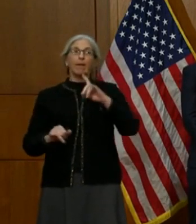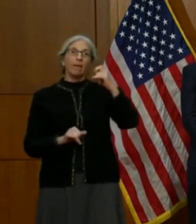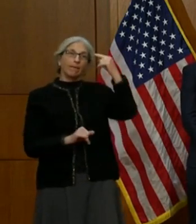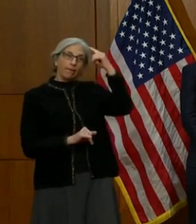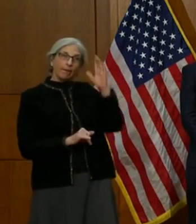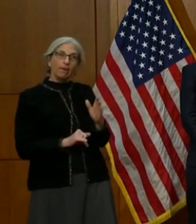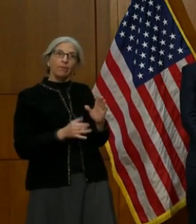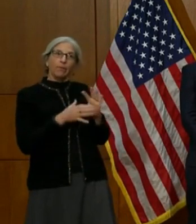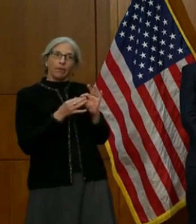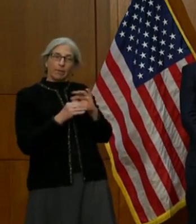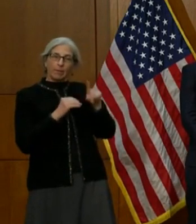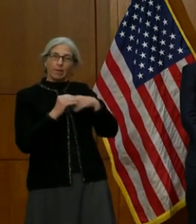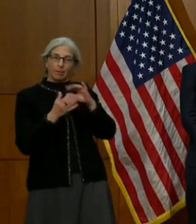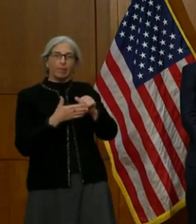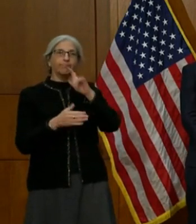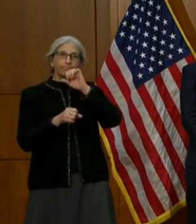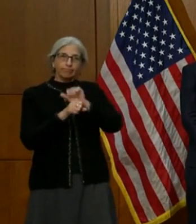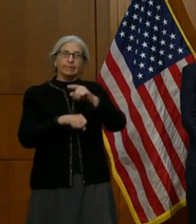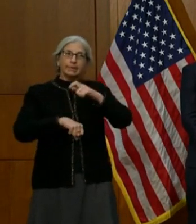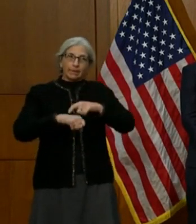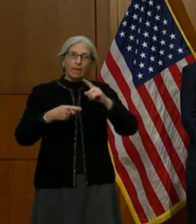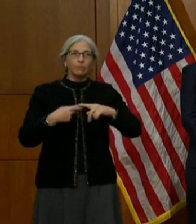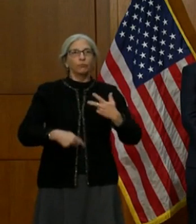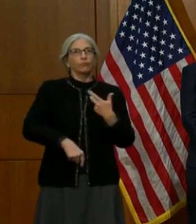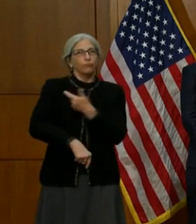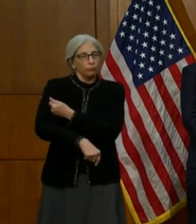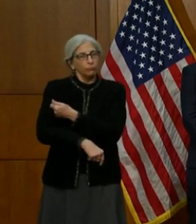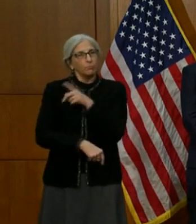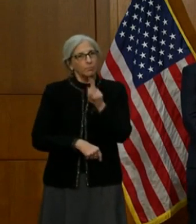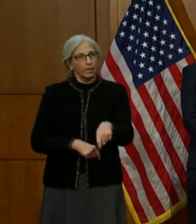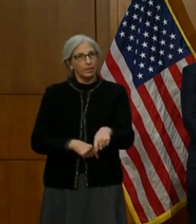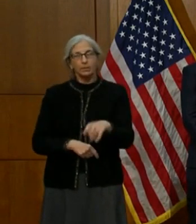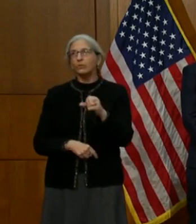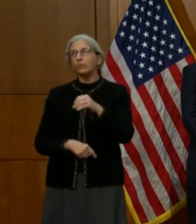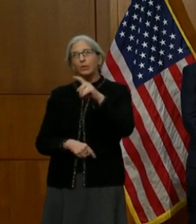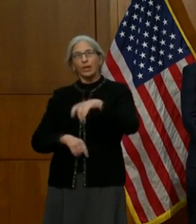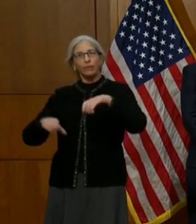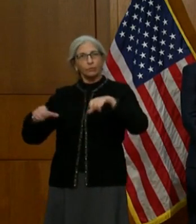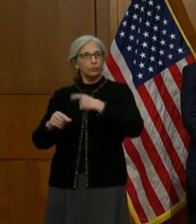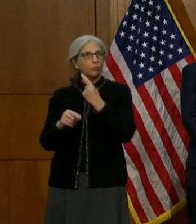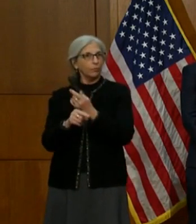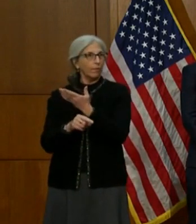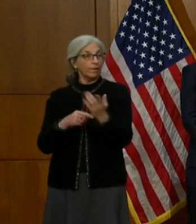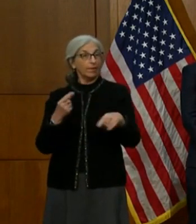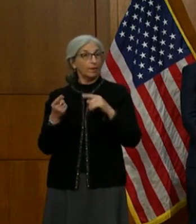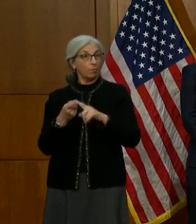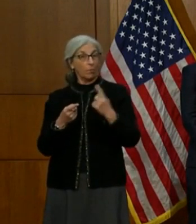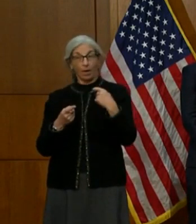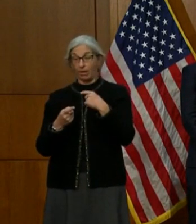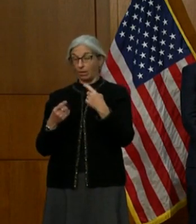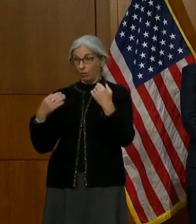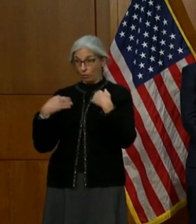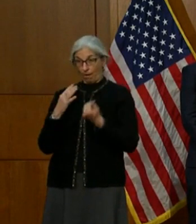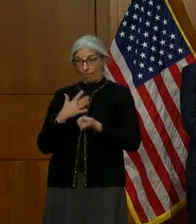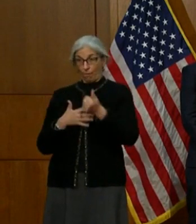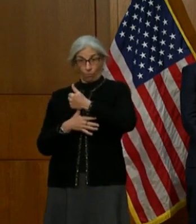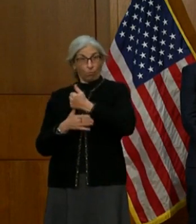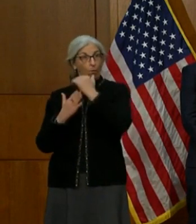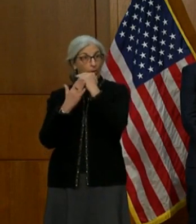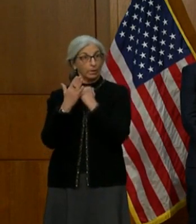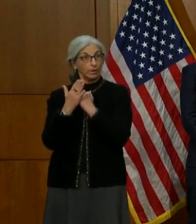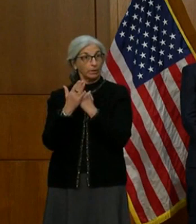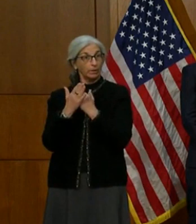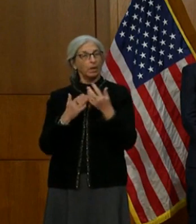exactly that. Do the right thing as you go through the priority list. And I'll give another example that